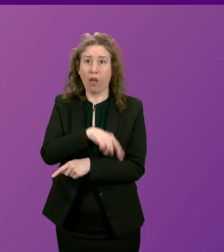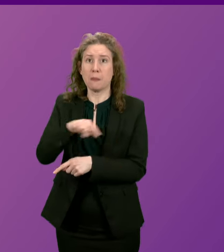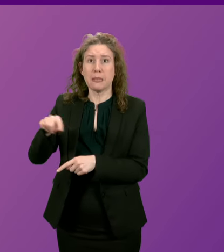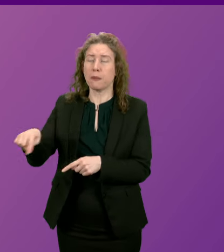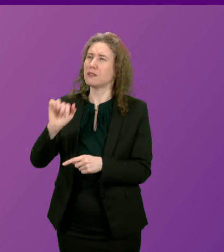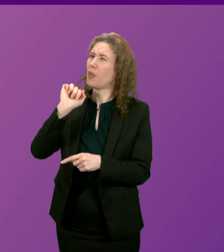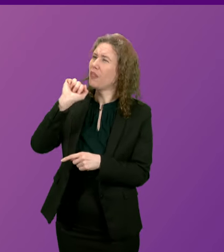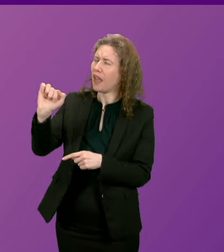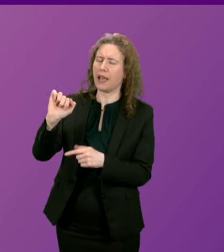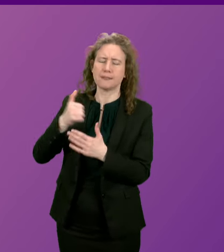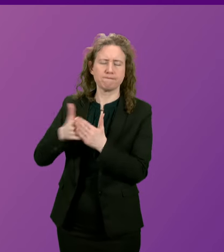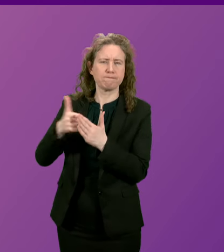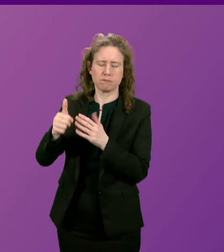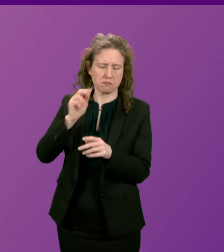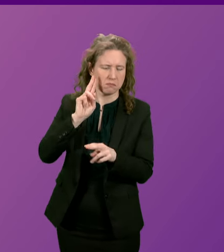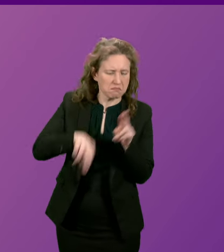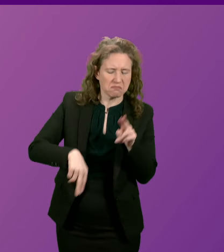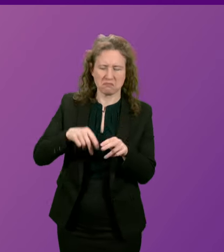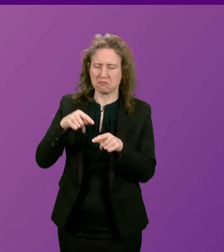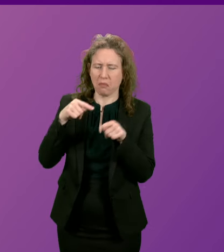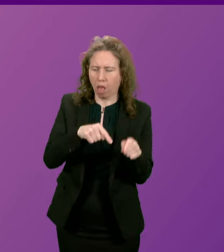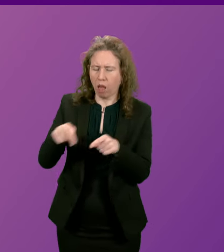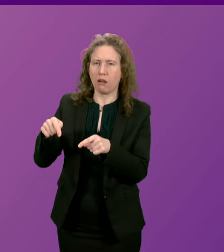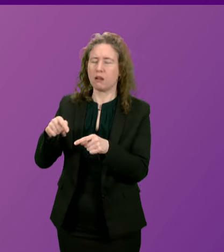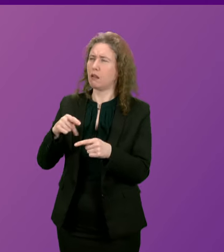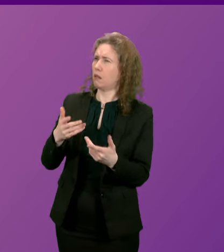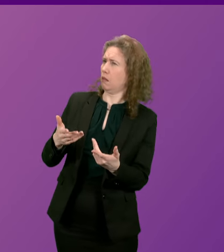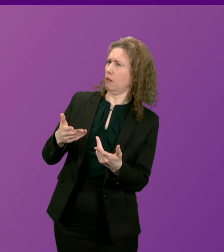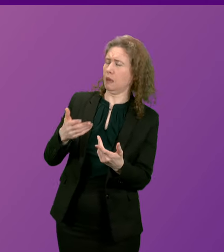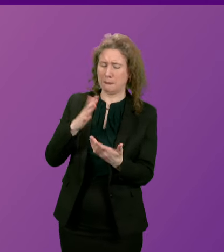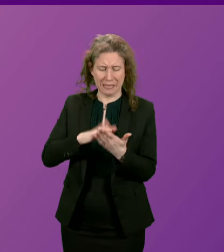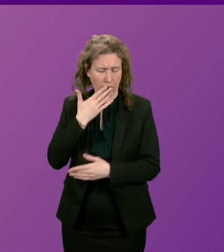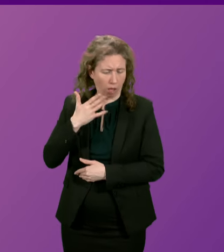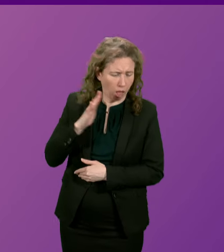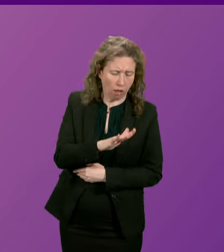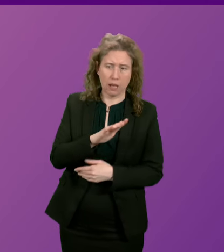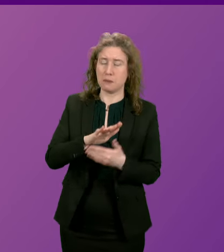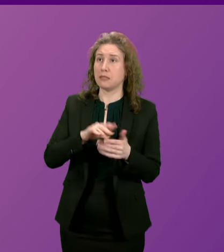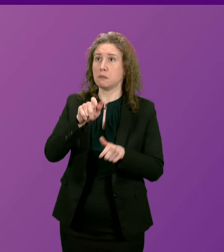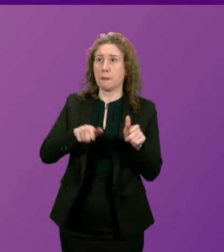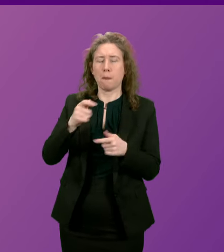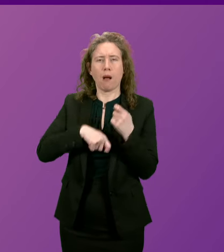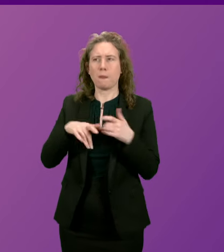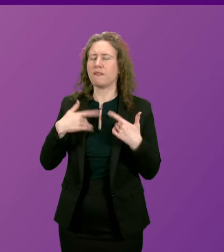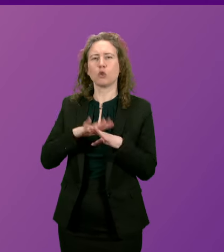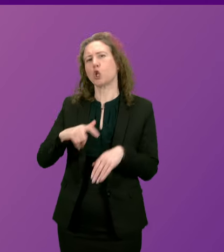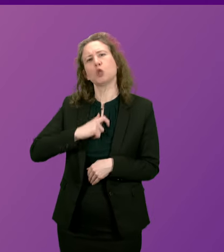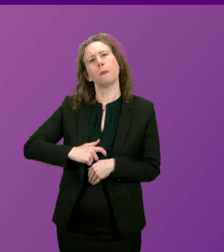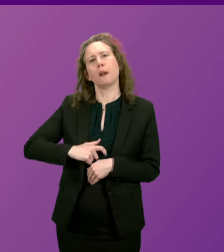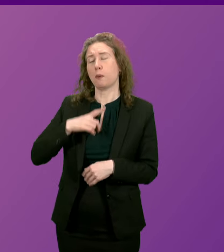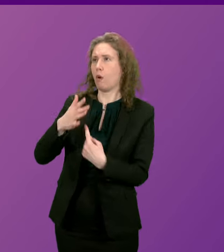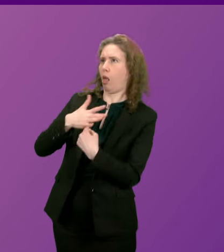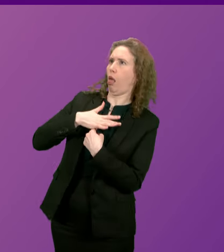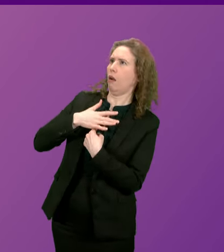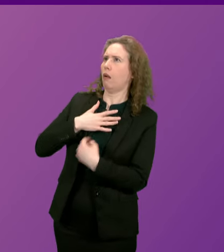punitive measures which will only serve to stigmatize and dehumanize disabled people we will proactively ensure that people are